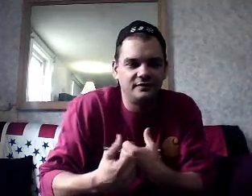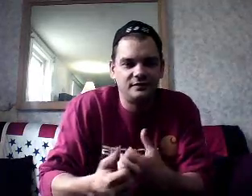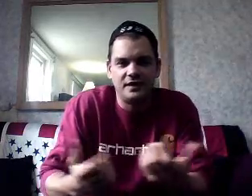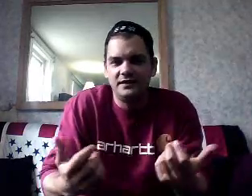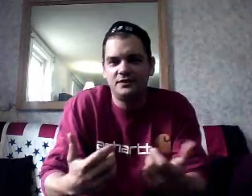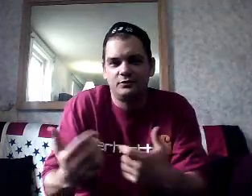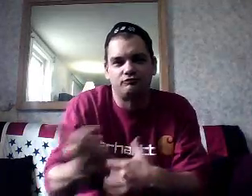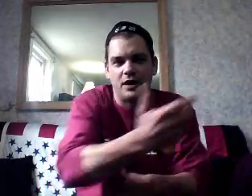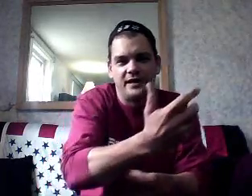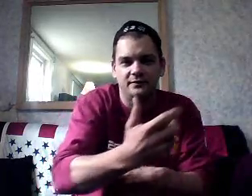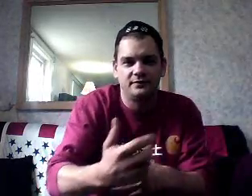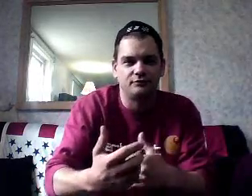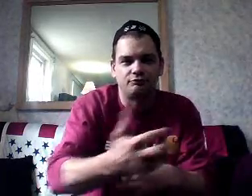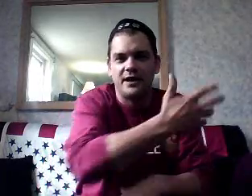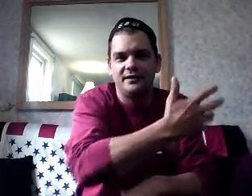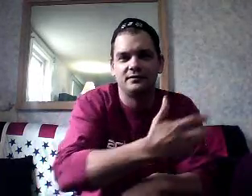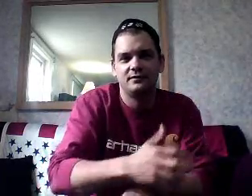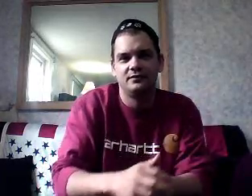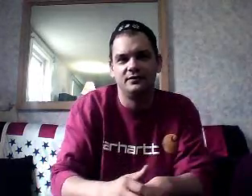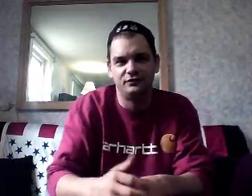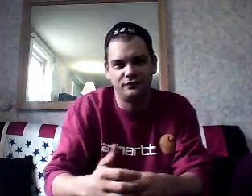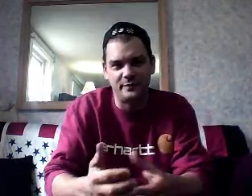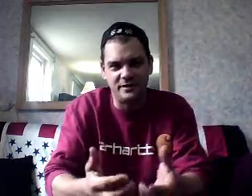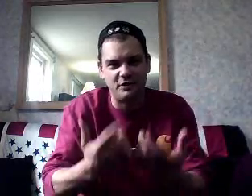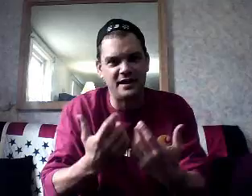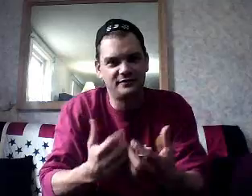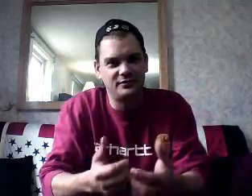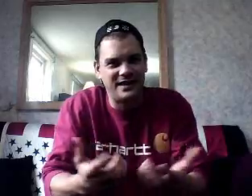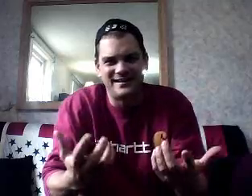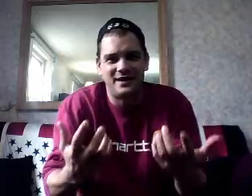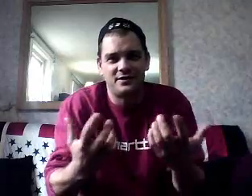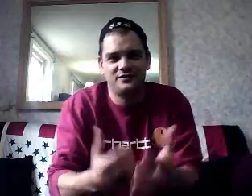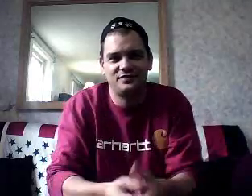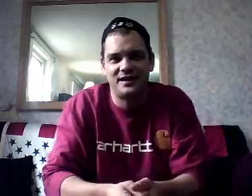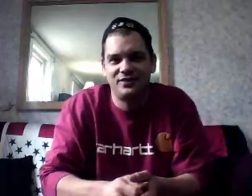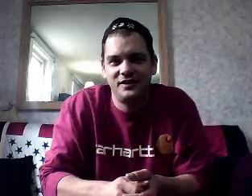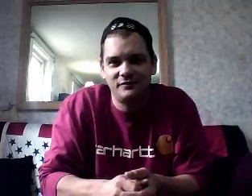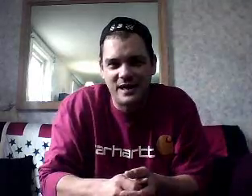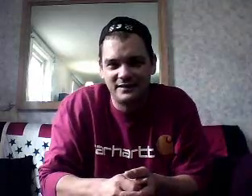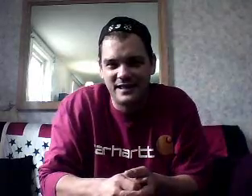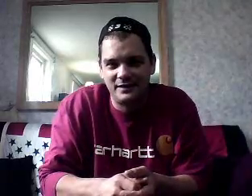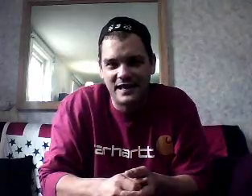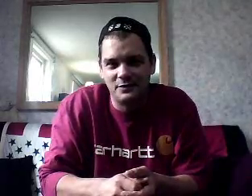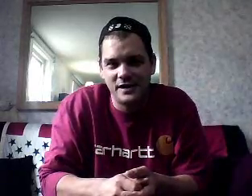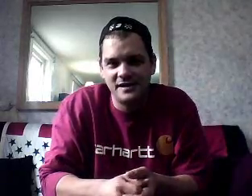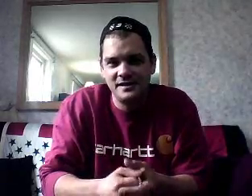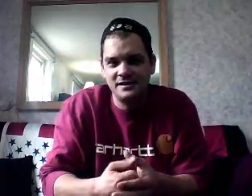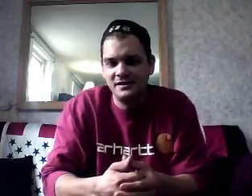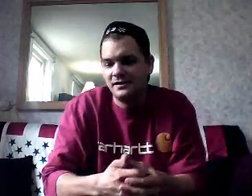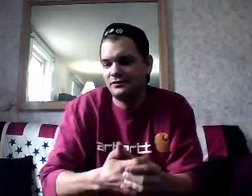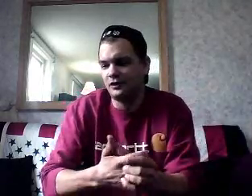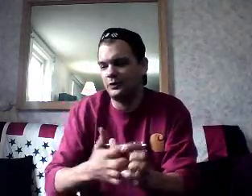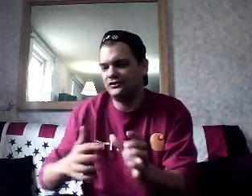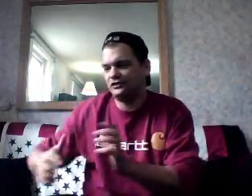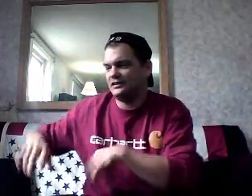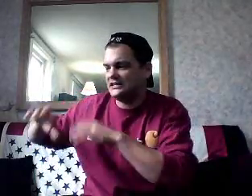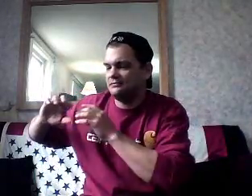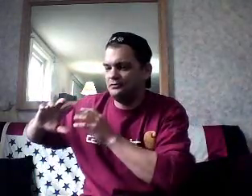is like, you know, the right, the right is for my rights. I don't know, I just kind of think about it that way. So, we just need to